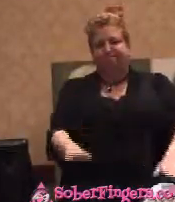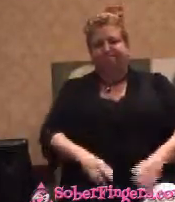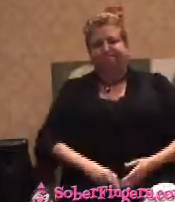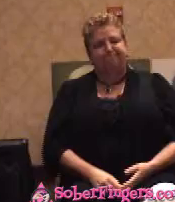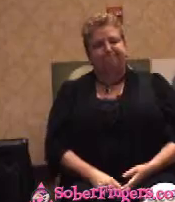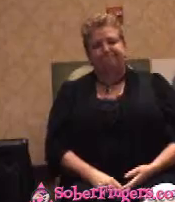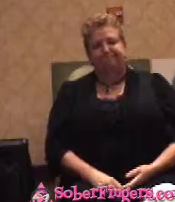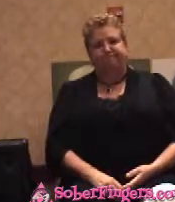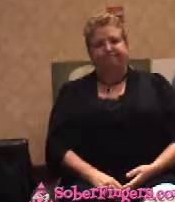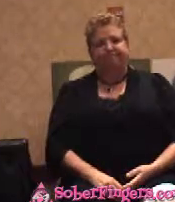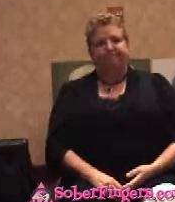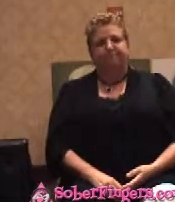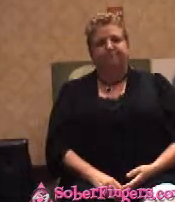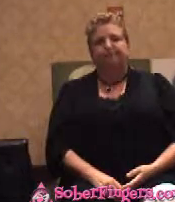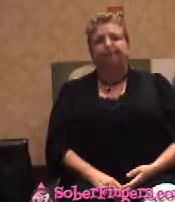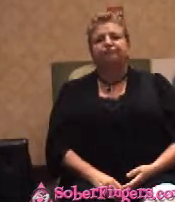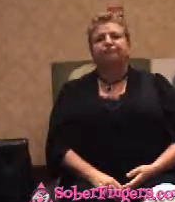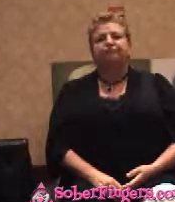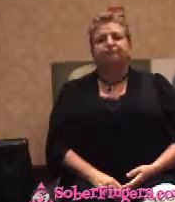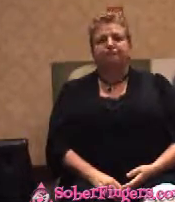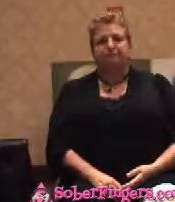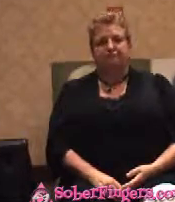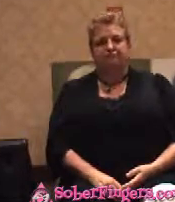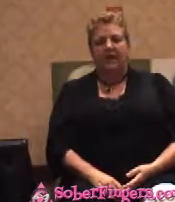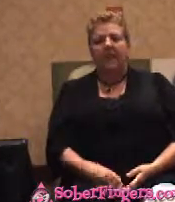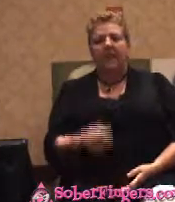I had been sent a bicycle which could not be ridden.